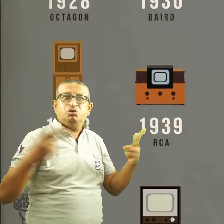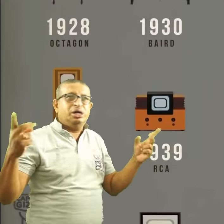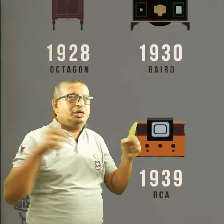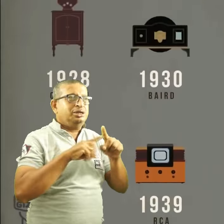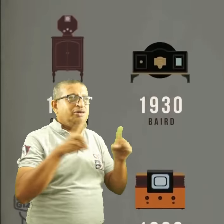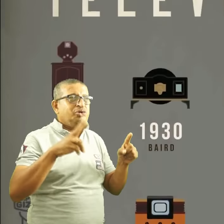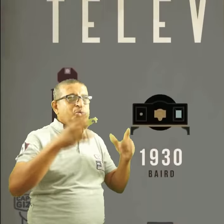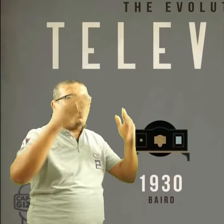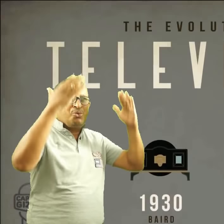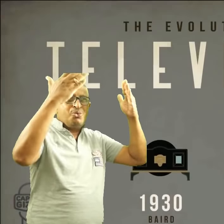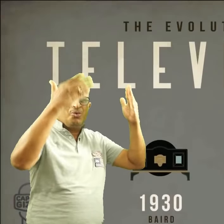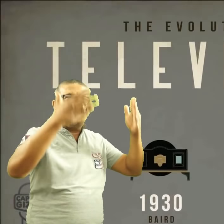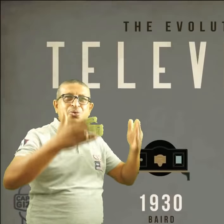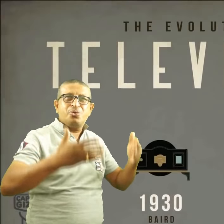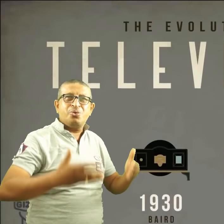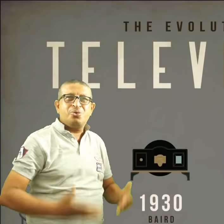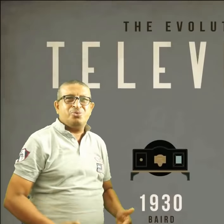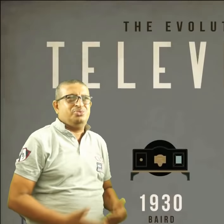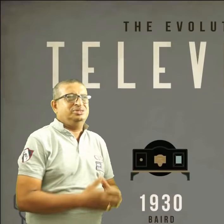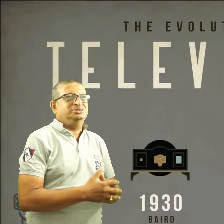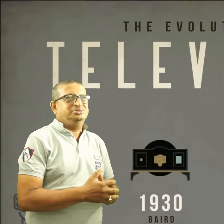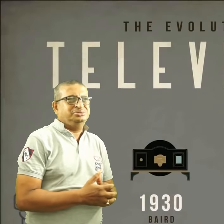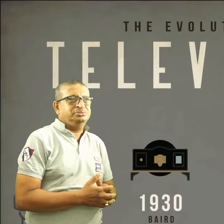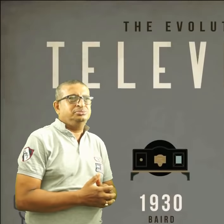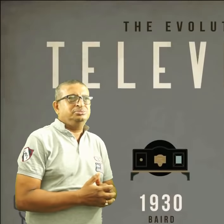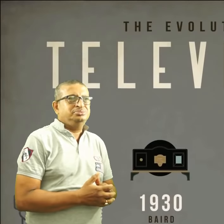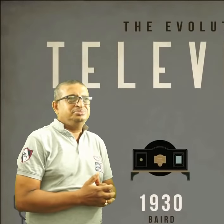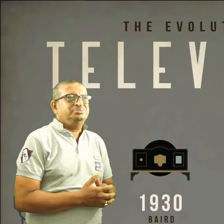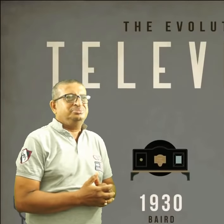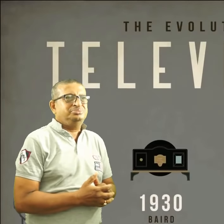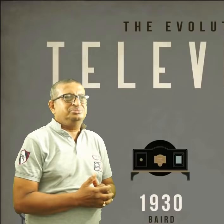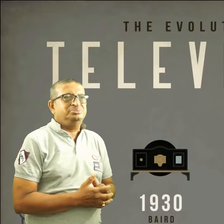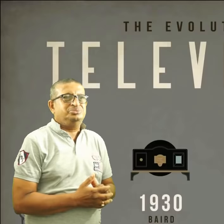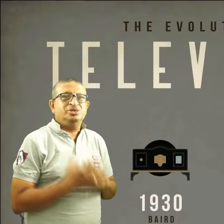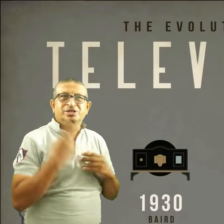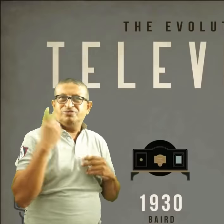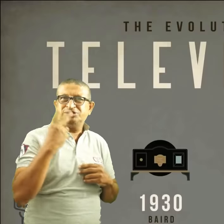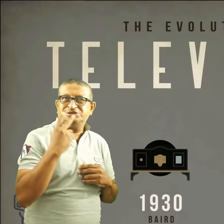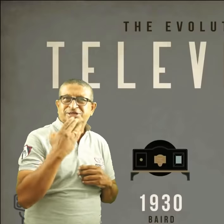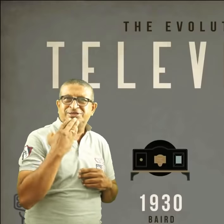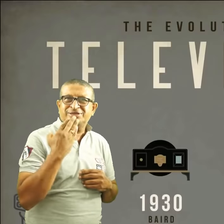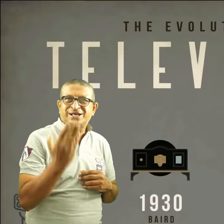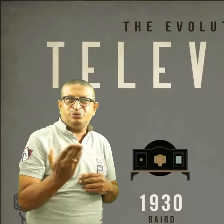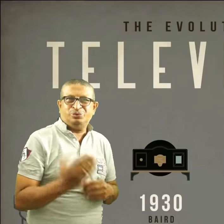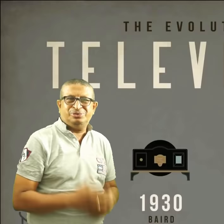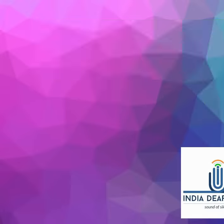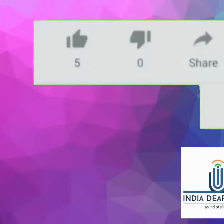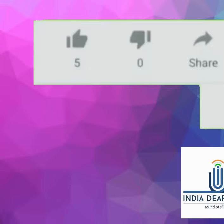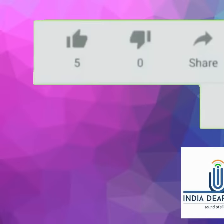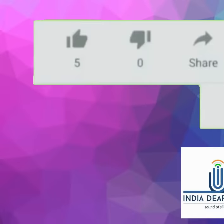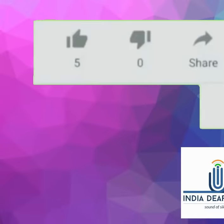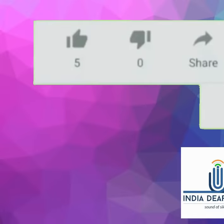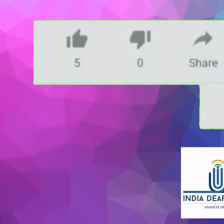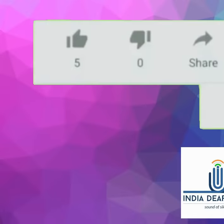Tech is changing really fast, and so are our TVs. What do you think is next, for the evolution of television?